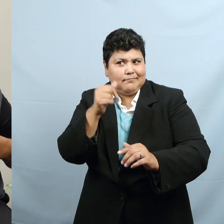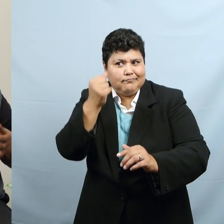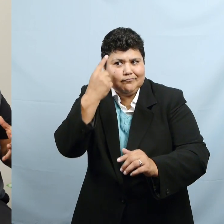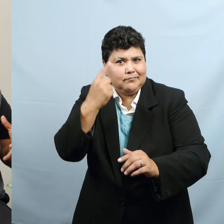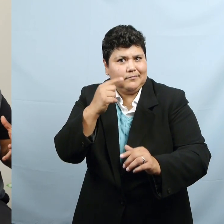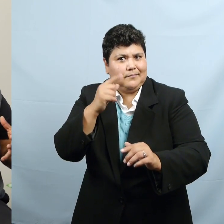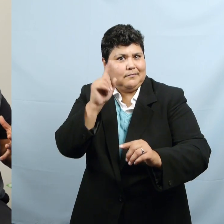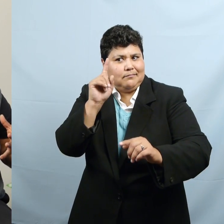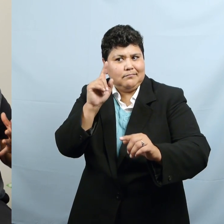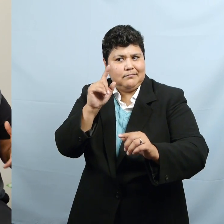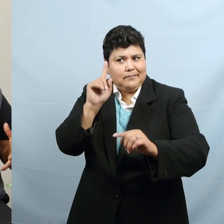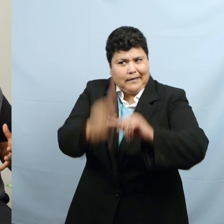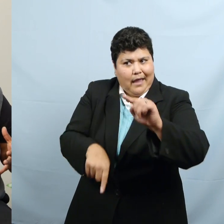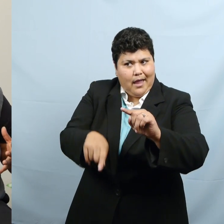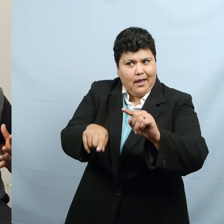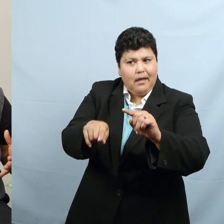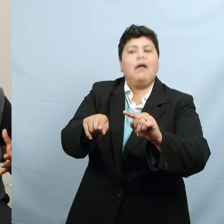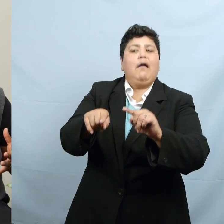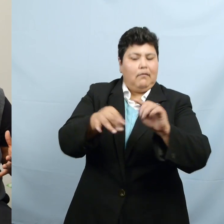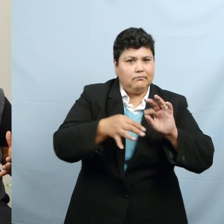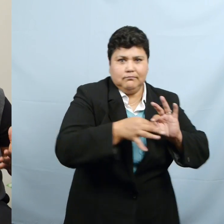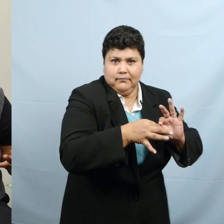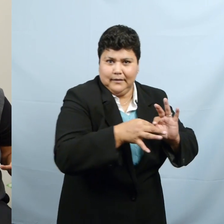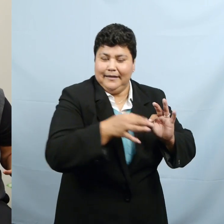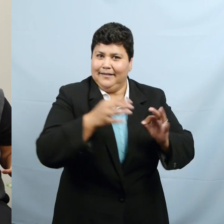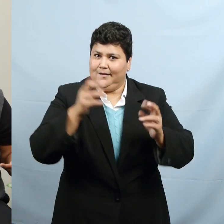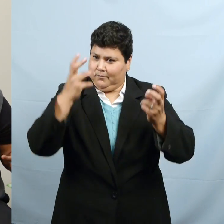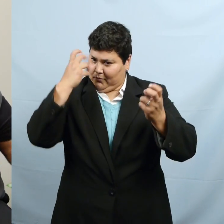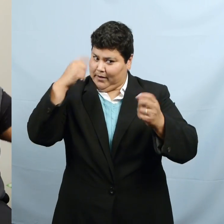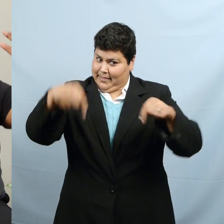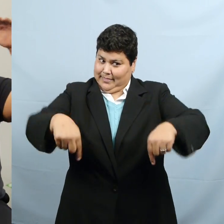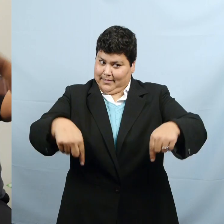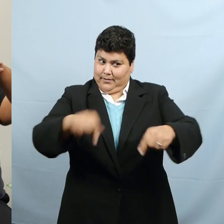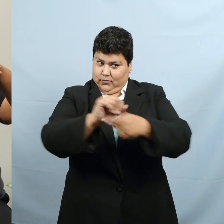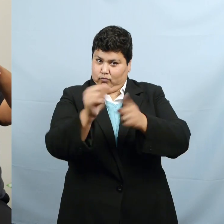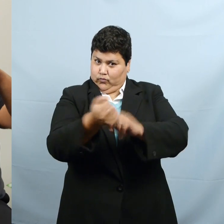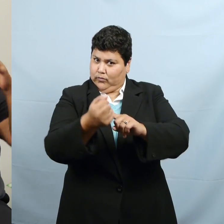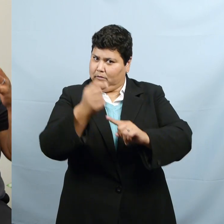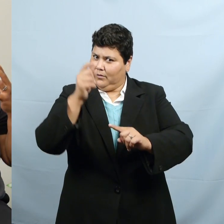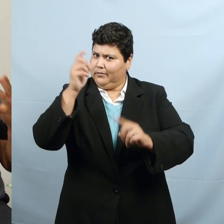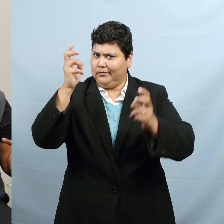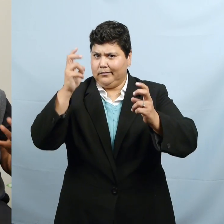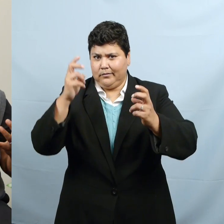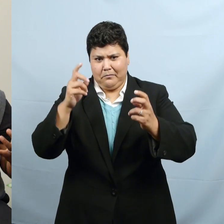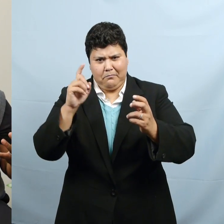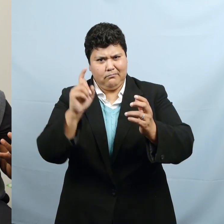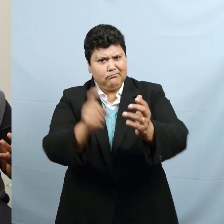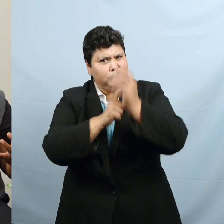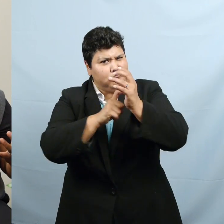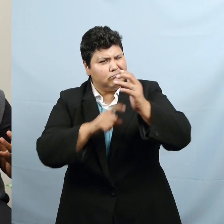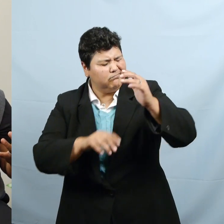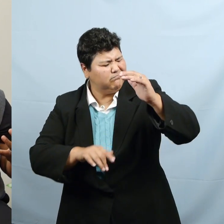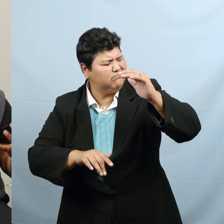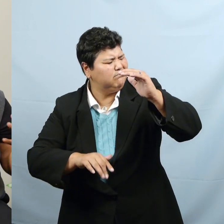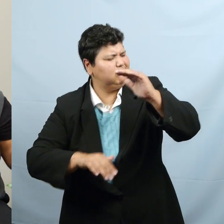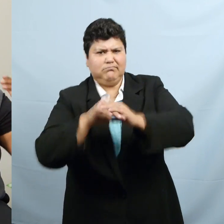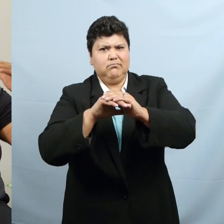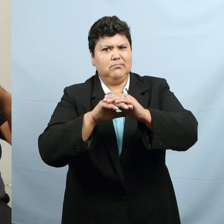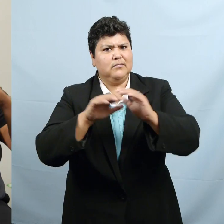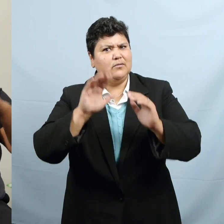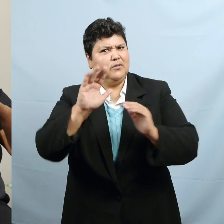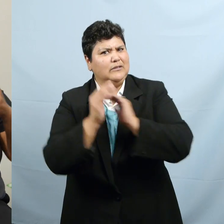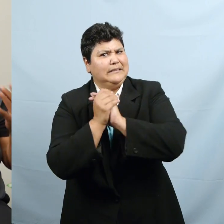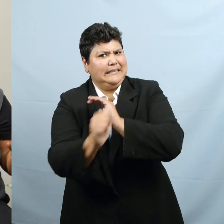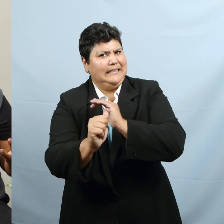this is a maximize your language skills situation where you have got to maximize everything you have. And if you